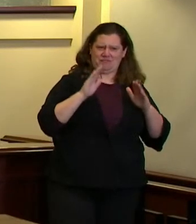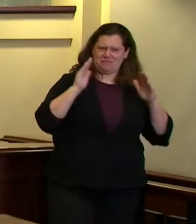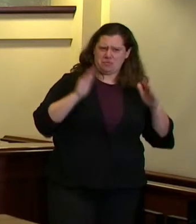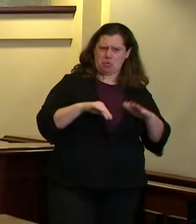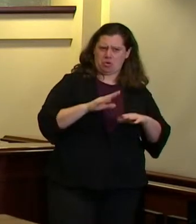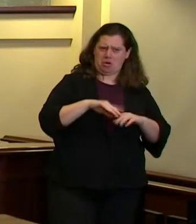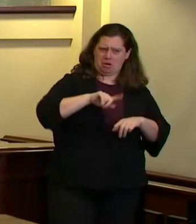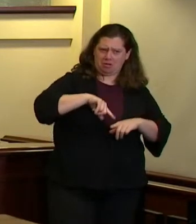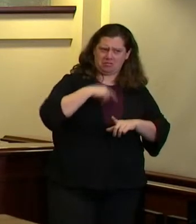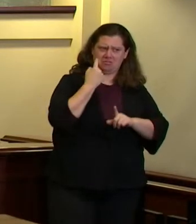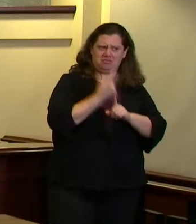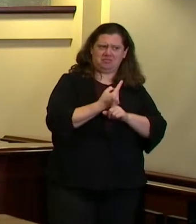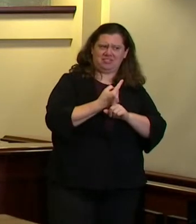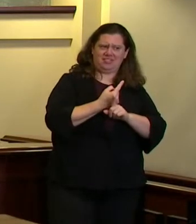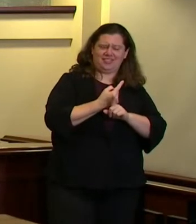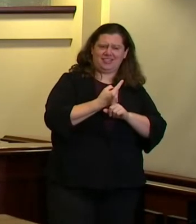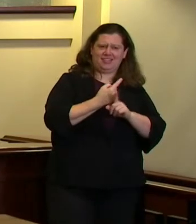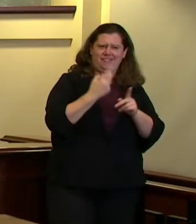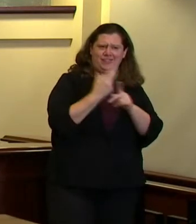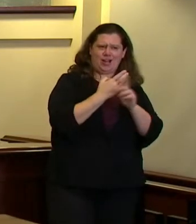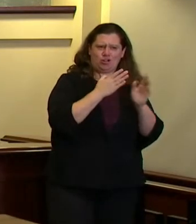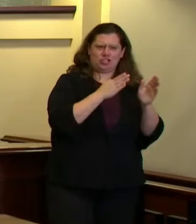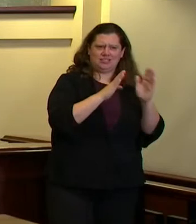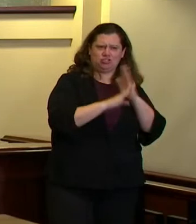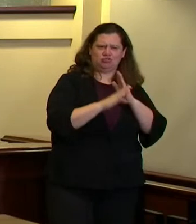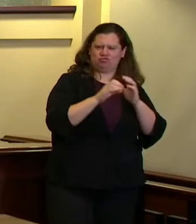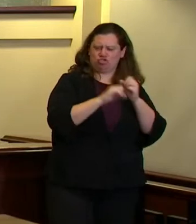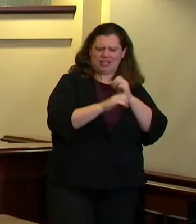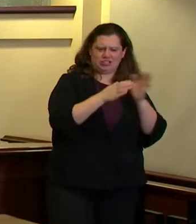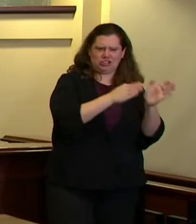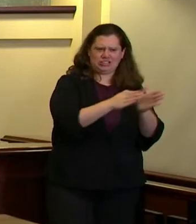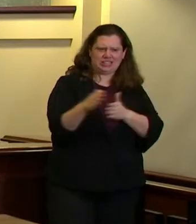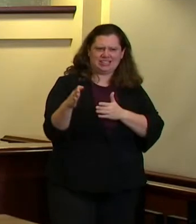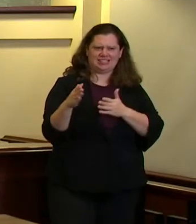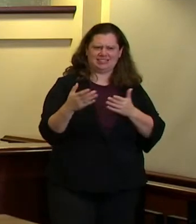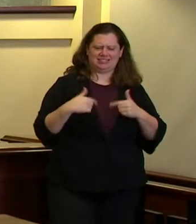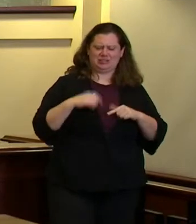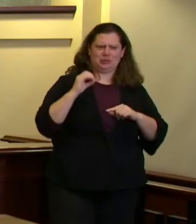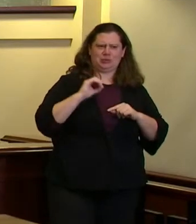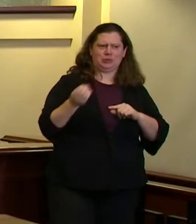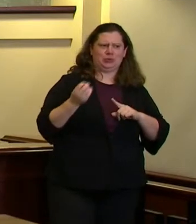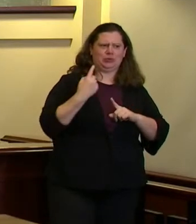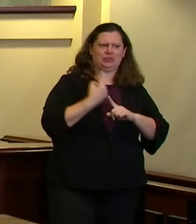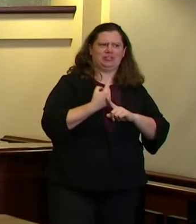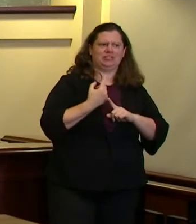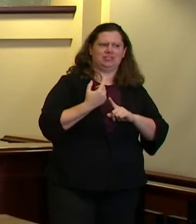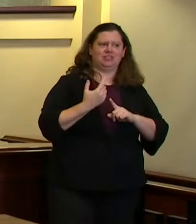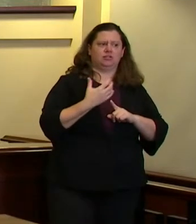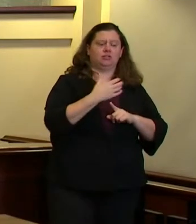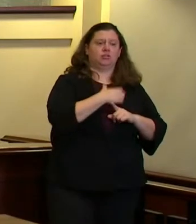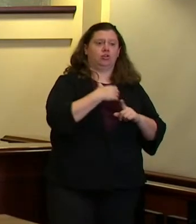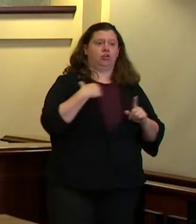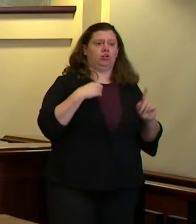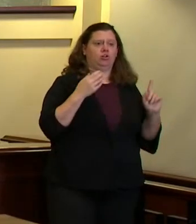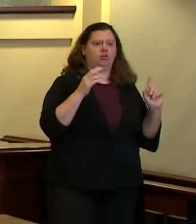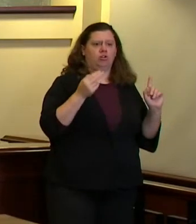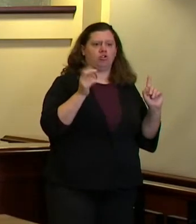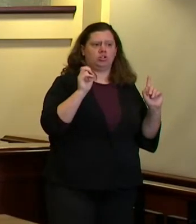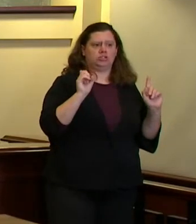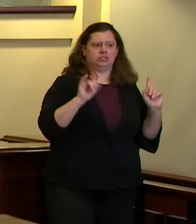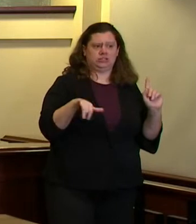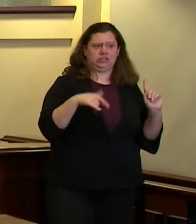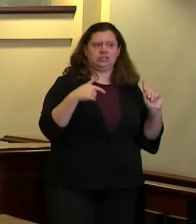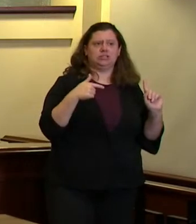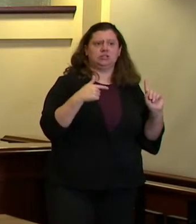those larger strategic questions on an ongoing basis and commissioner hardesty and i did some scoping early on